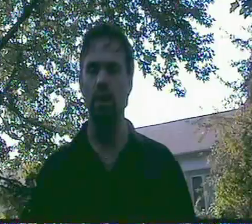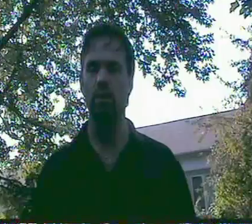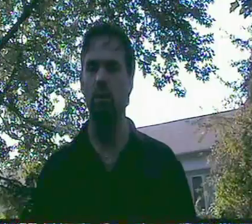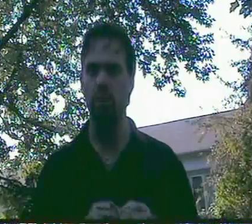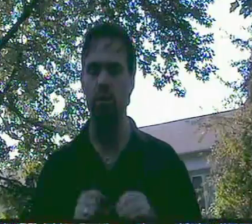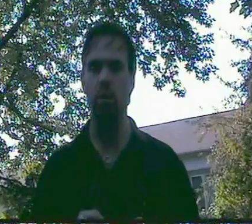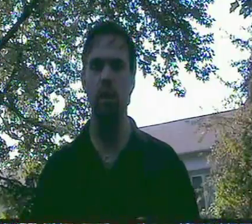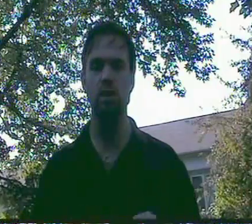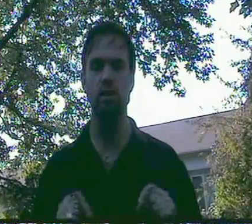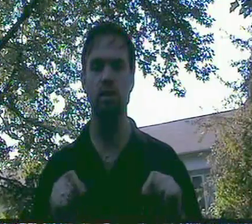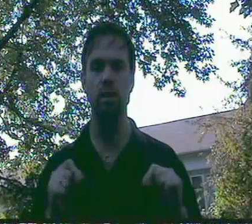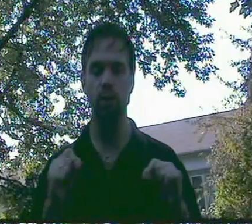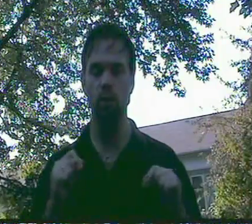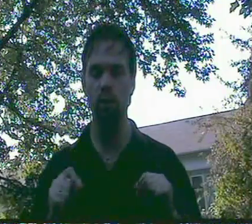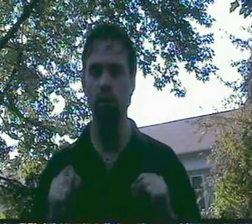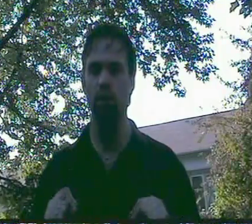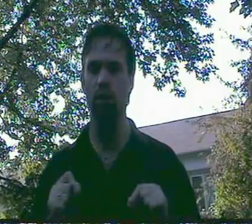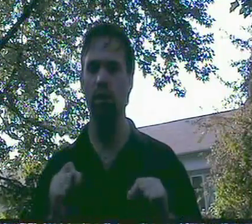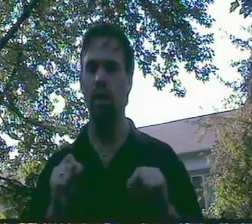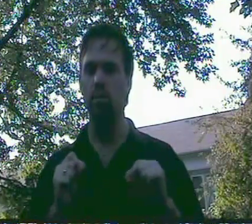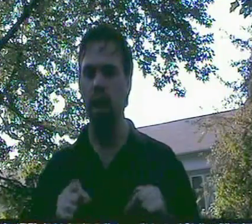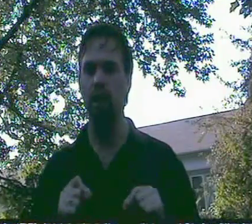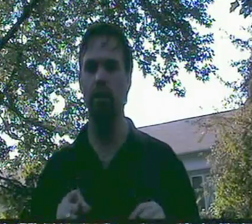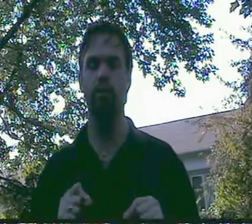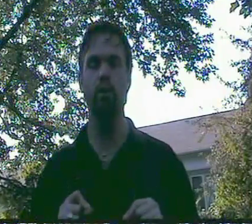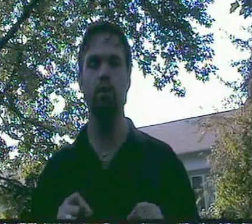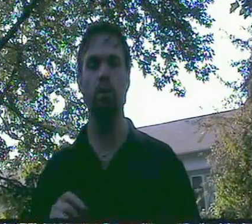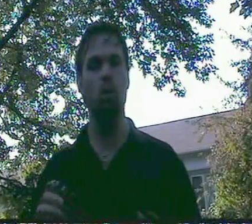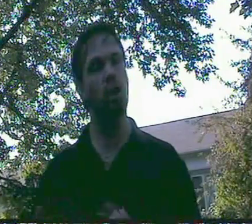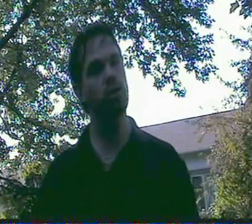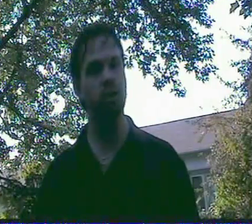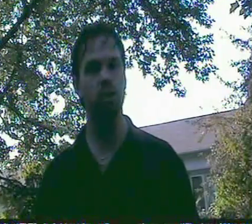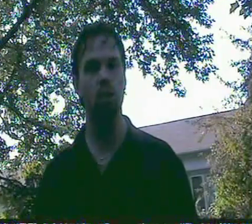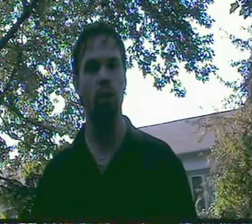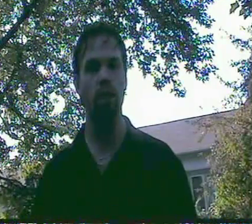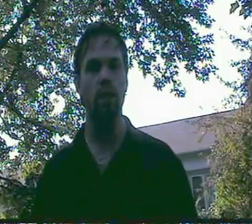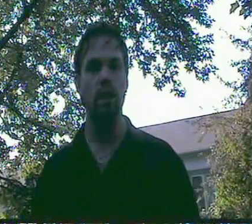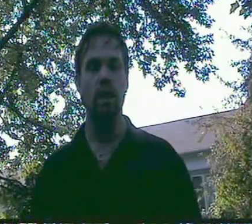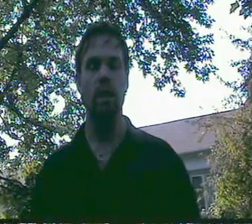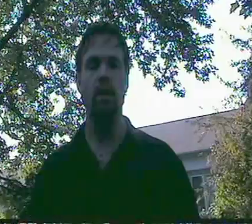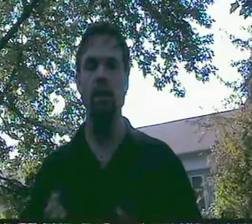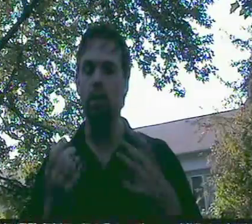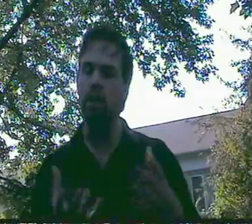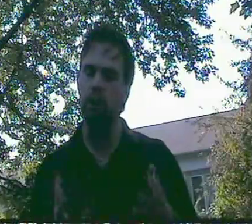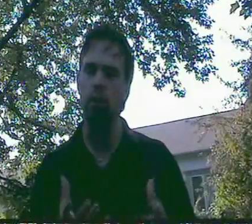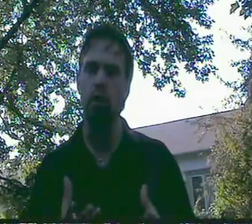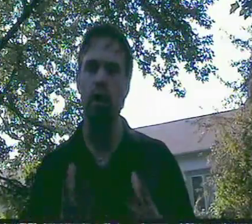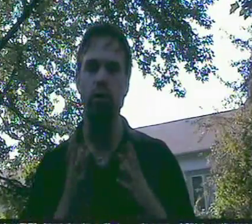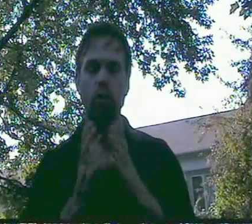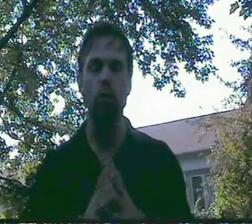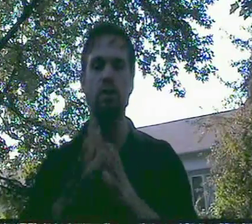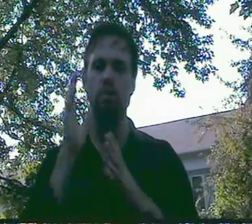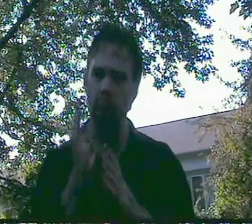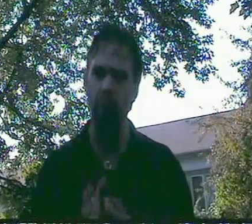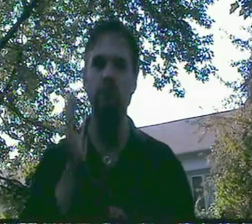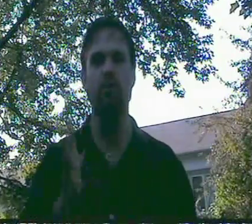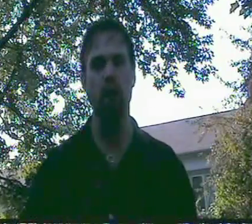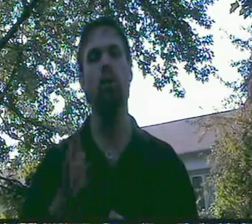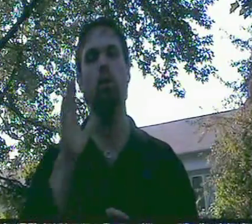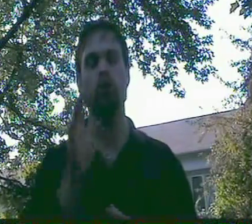specific ratios to give you a real good peg on the future about where things are going. And in that way, there, you can have the tools to better evaluate what